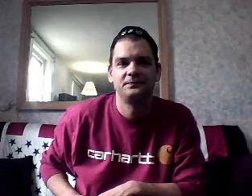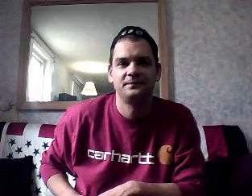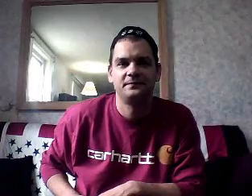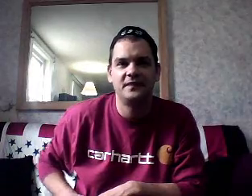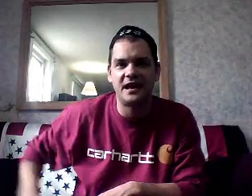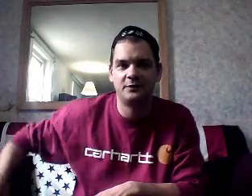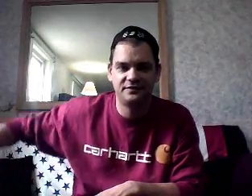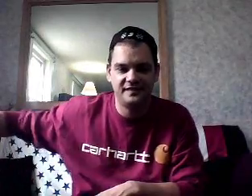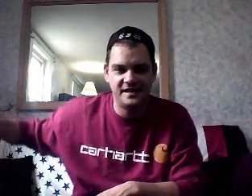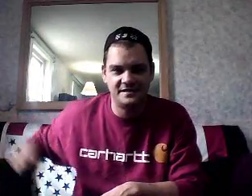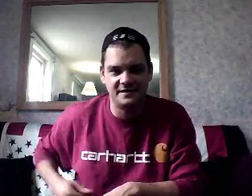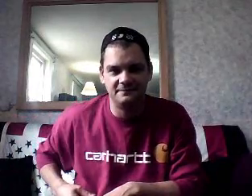notwithstanding.